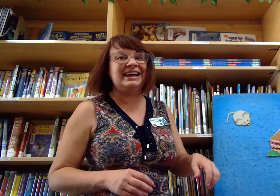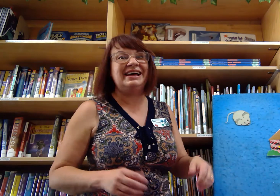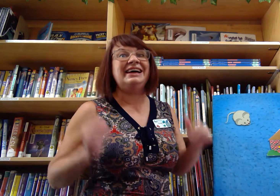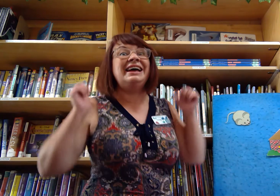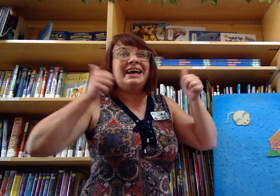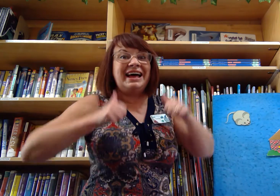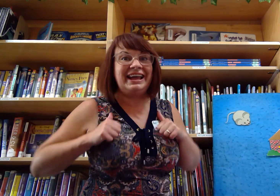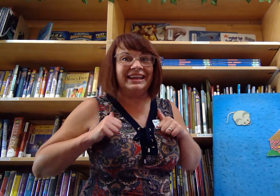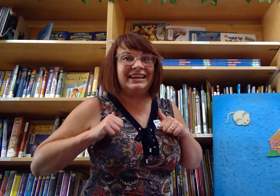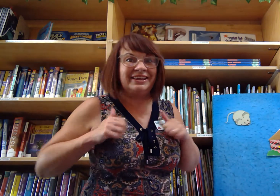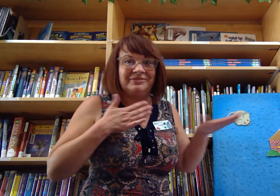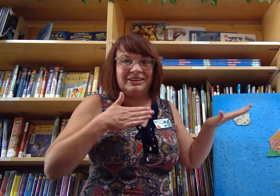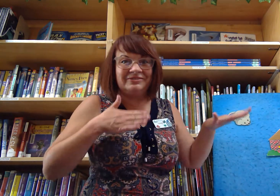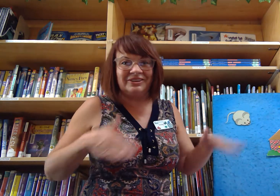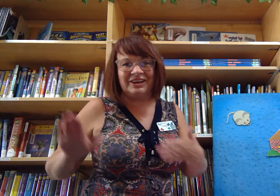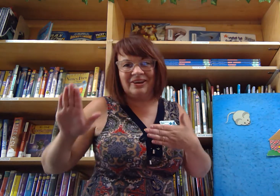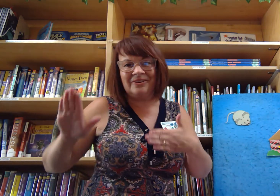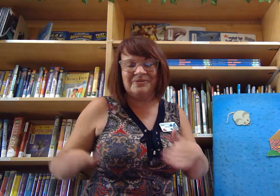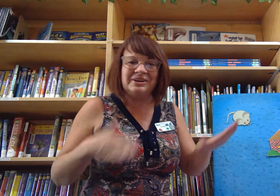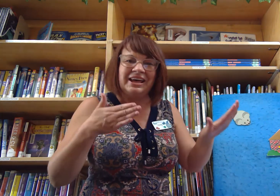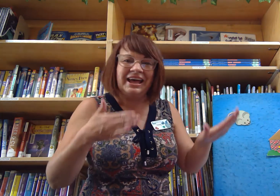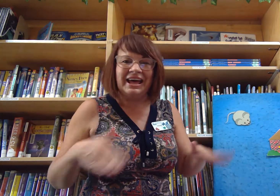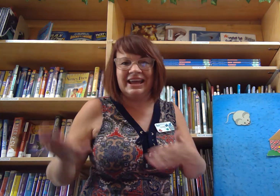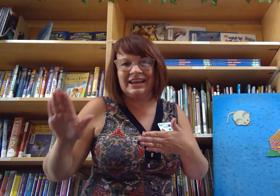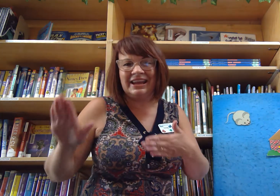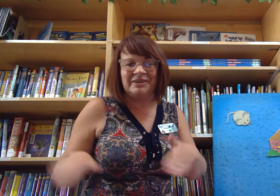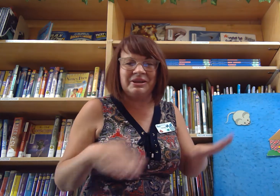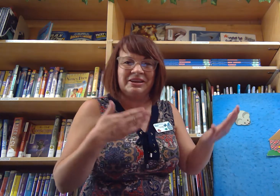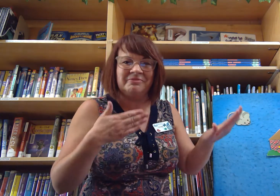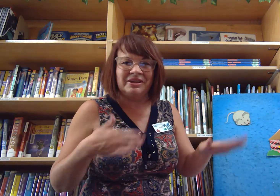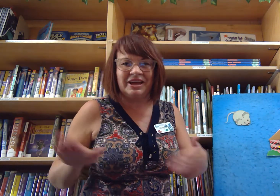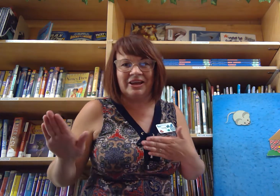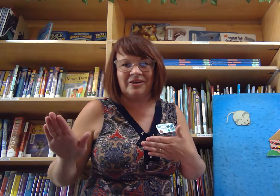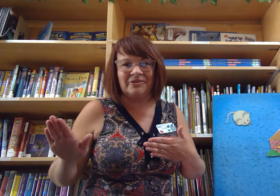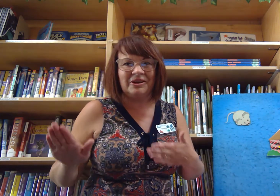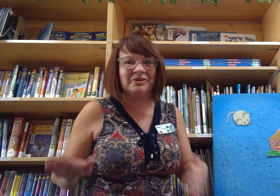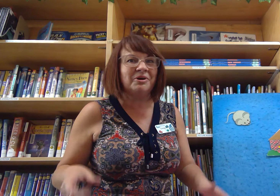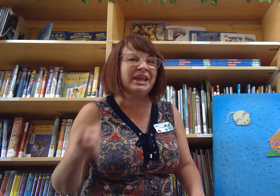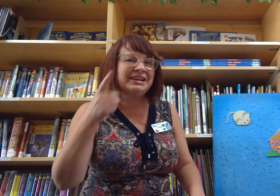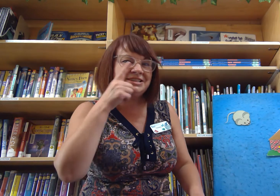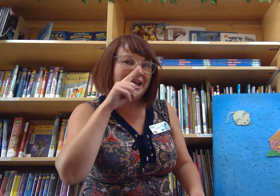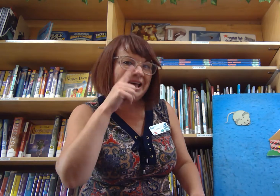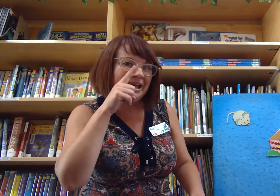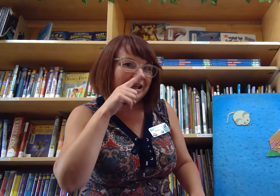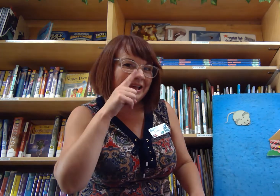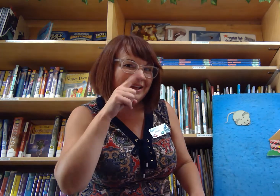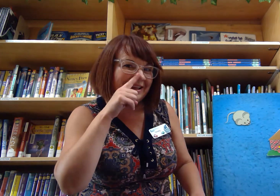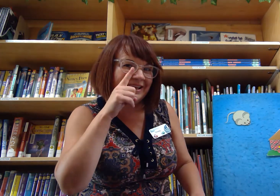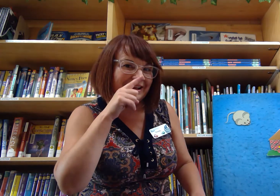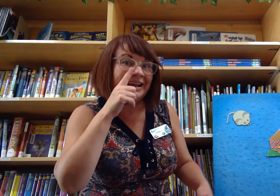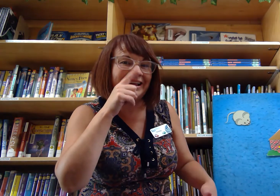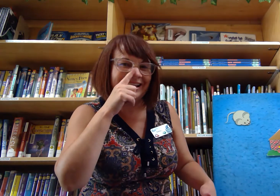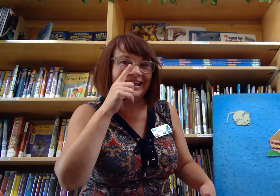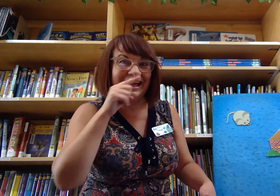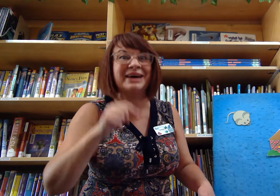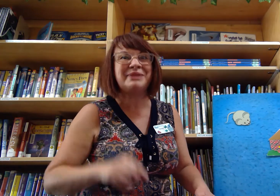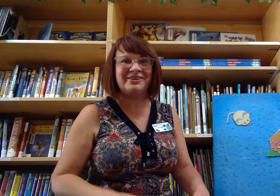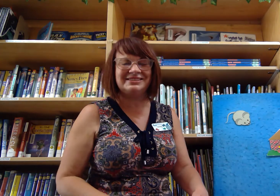Uh... Hiking we will go! Uh, hiking we will go! We'll catch a... A mouse!